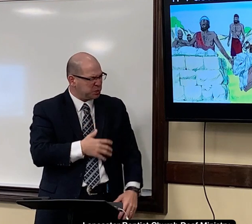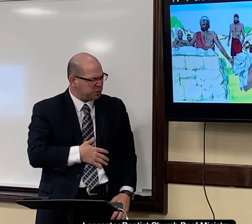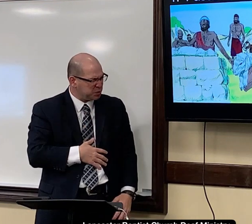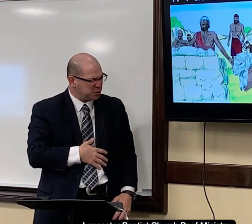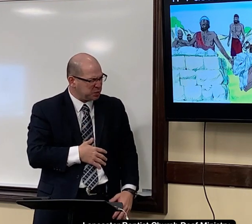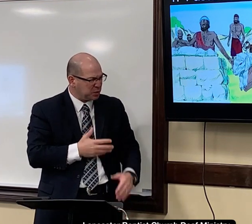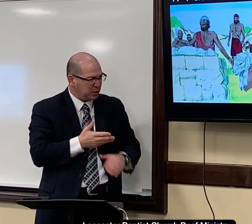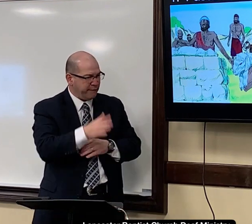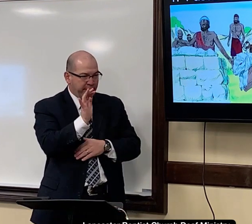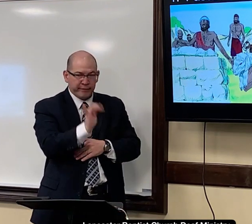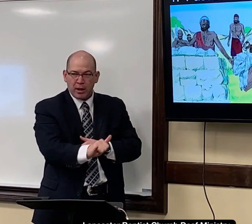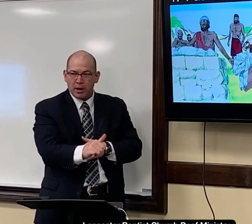ate everything